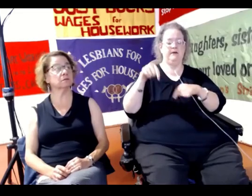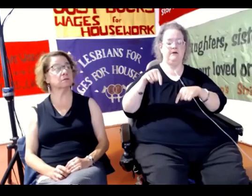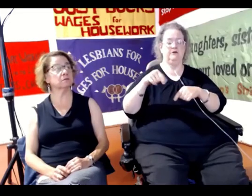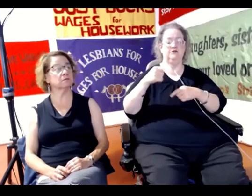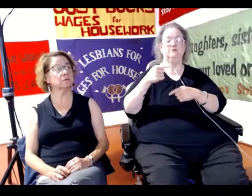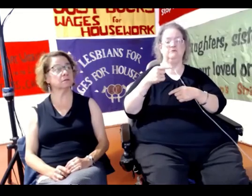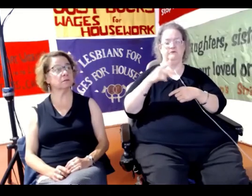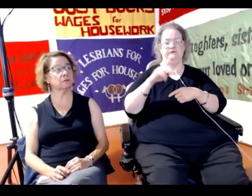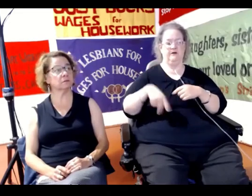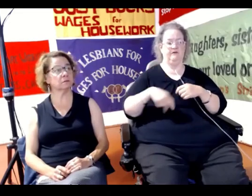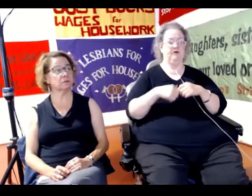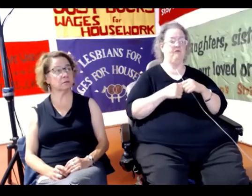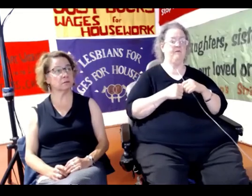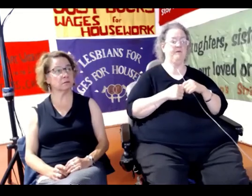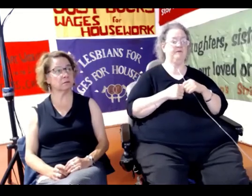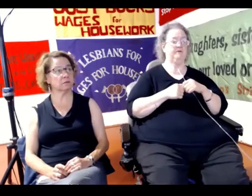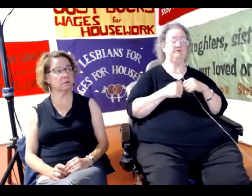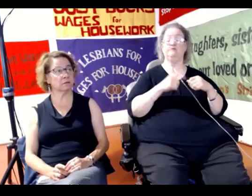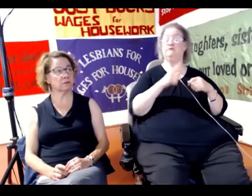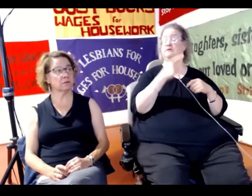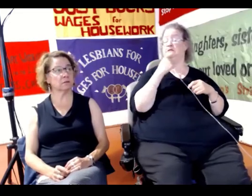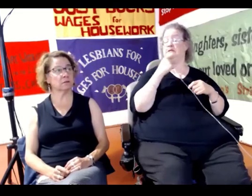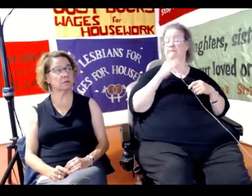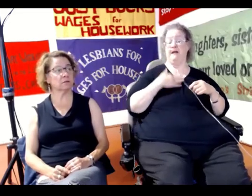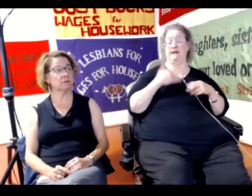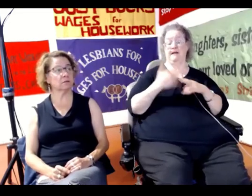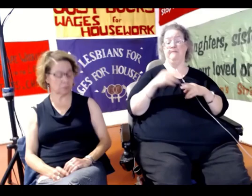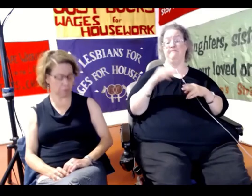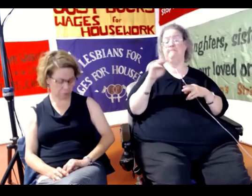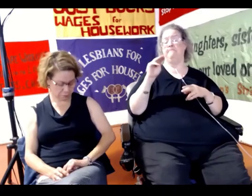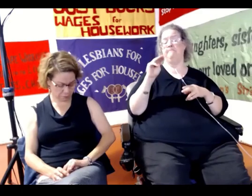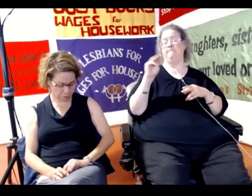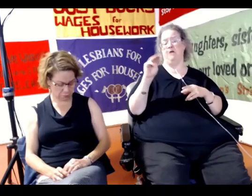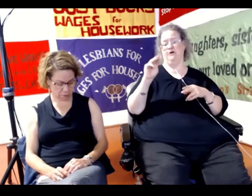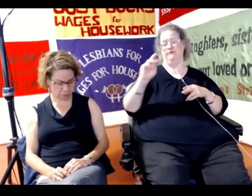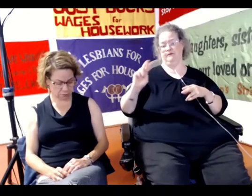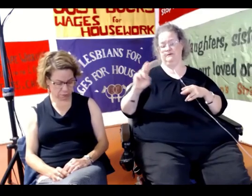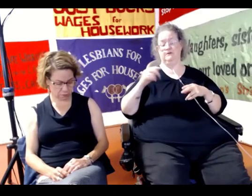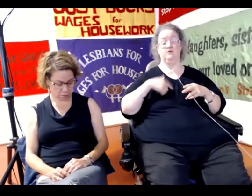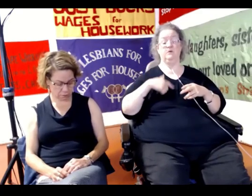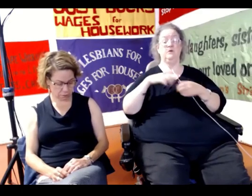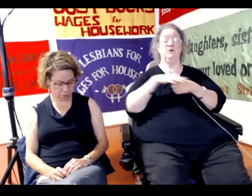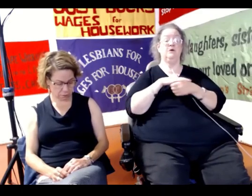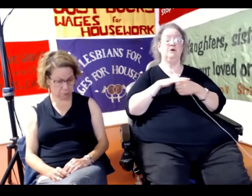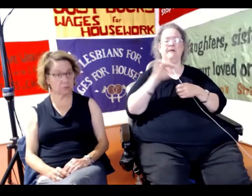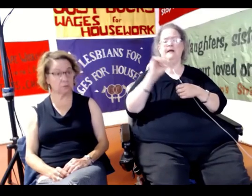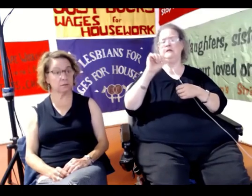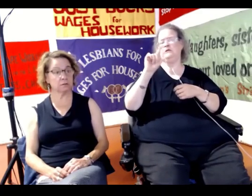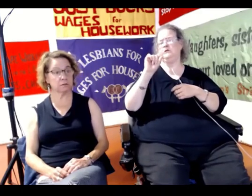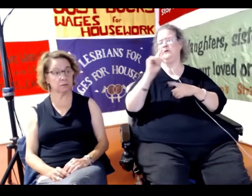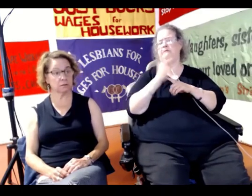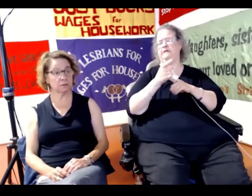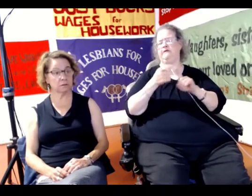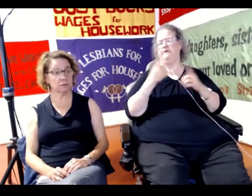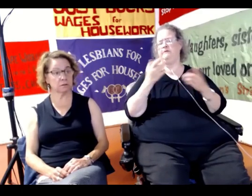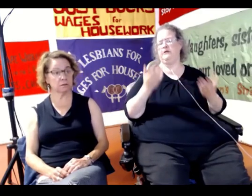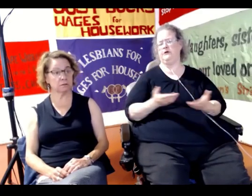As you just heard, my name's Margaret Robertson, and we're located about 20 minutes from here.